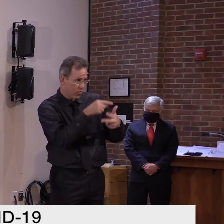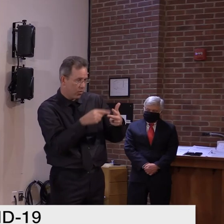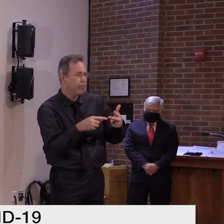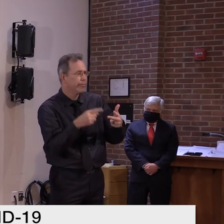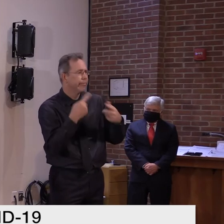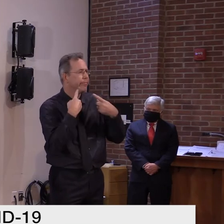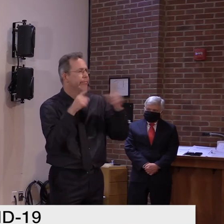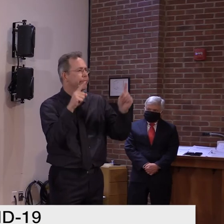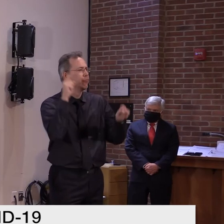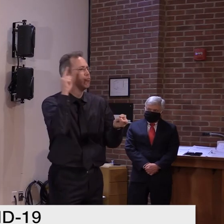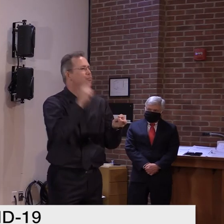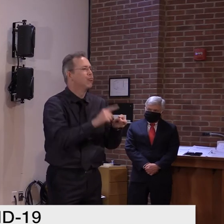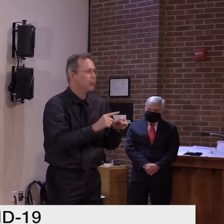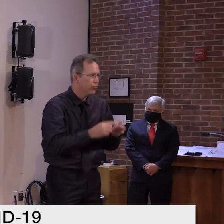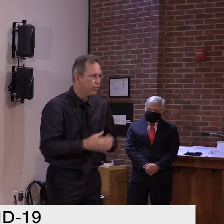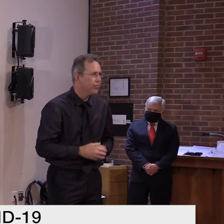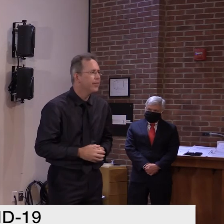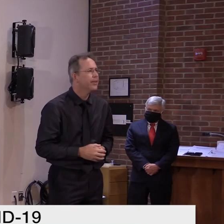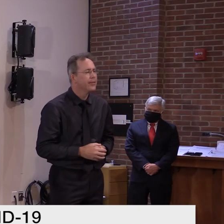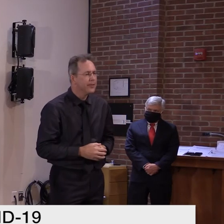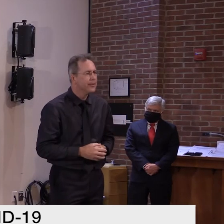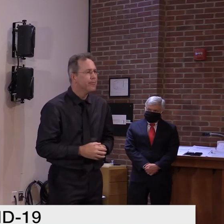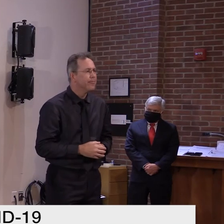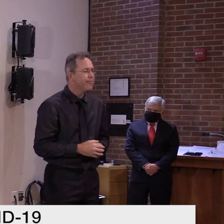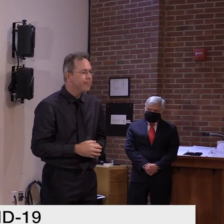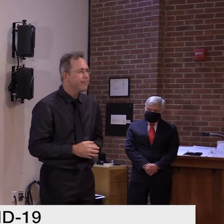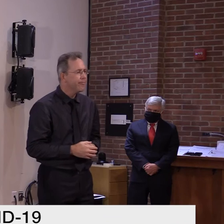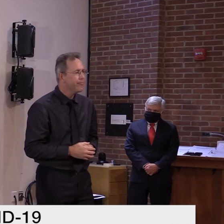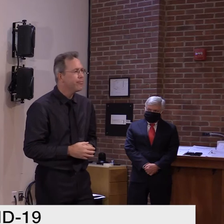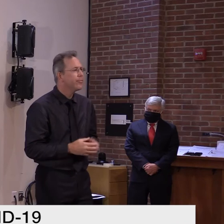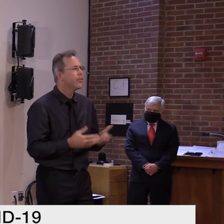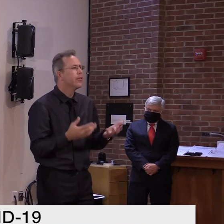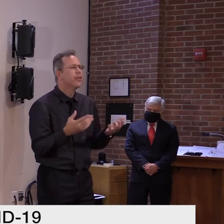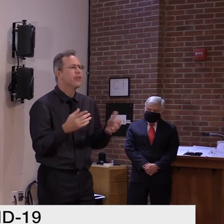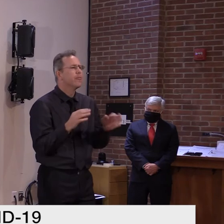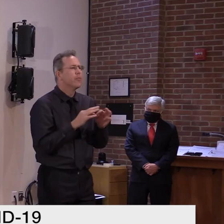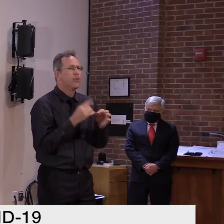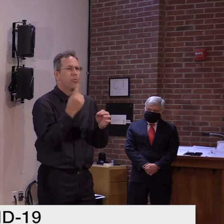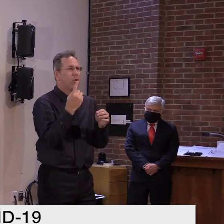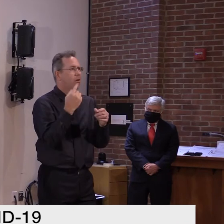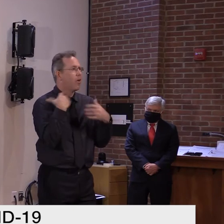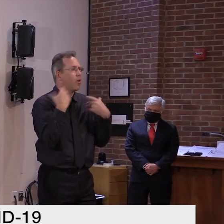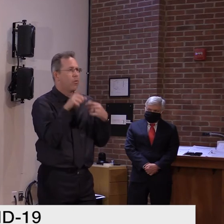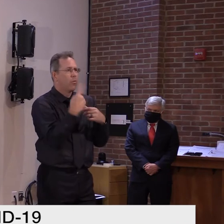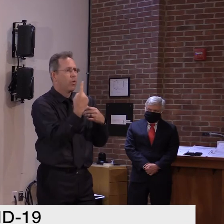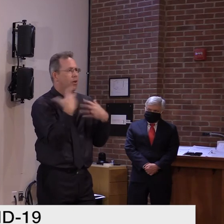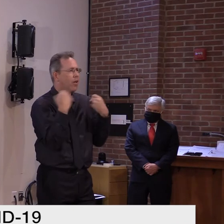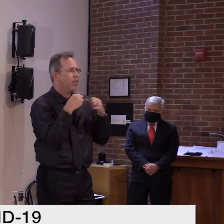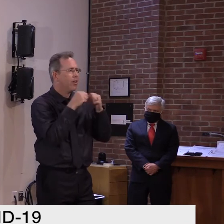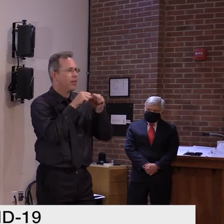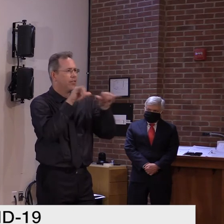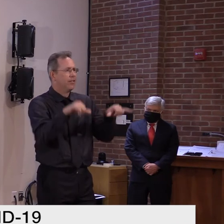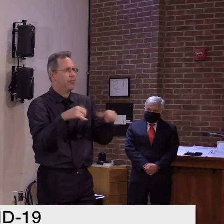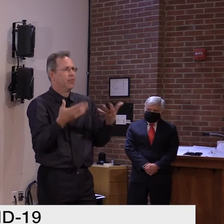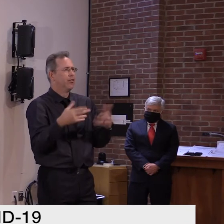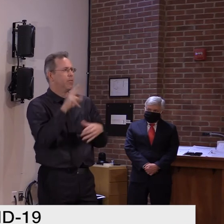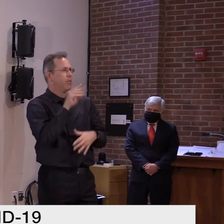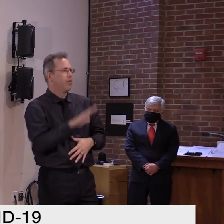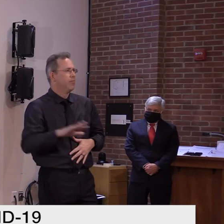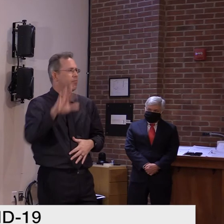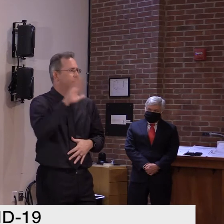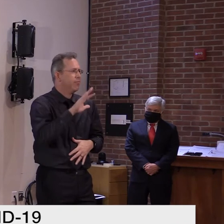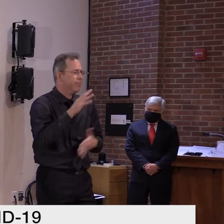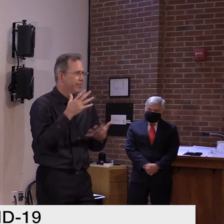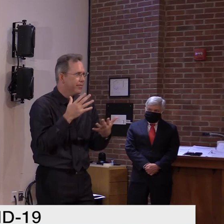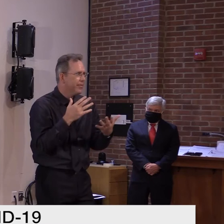had challenges due to a cyber attack, and we had to do all this. Nothing could be farther from the truth, and it wasn't even mentioned